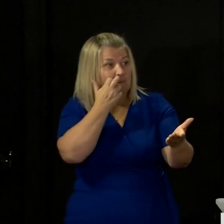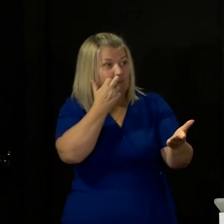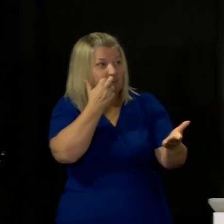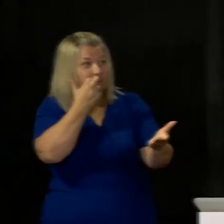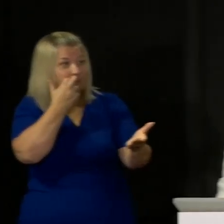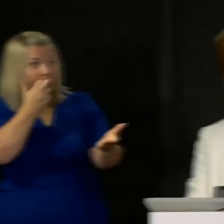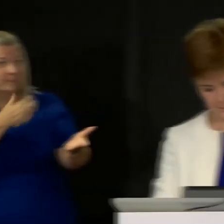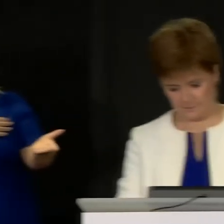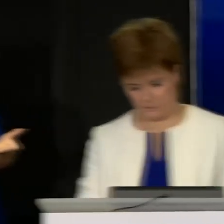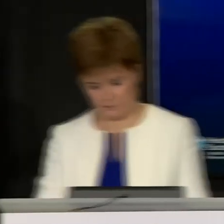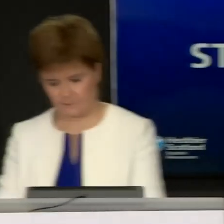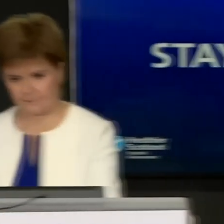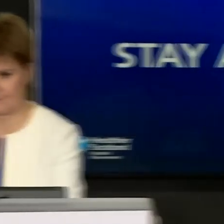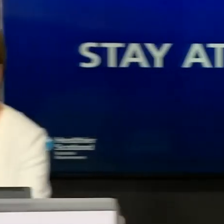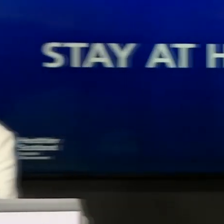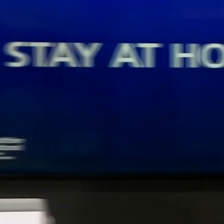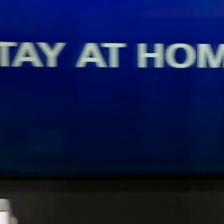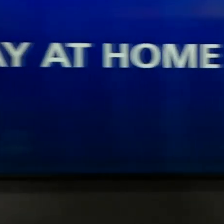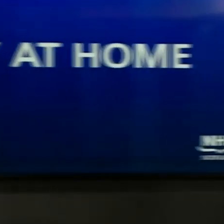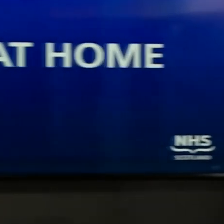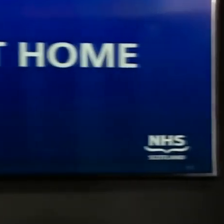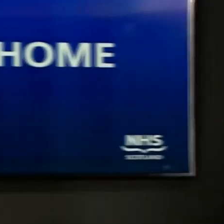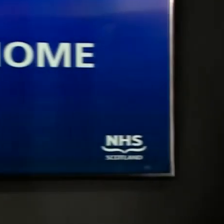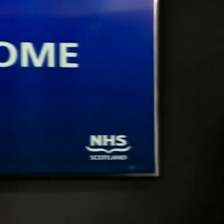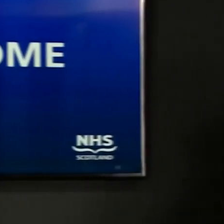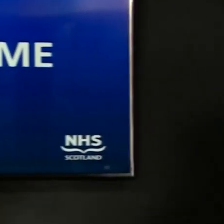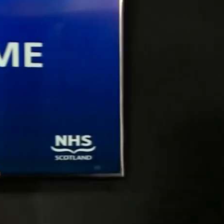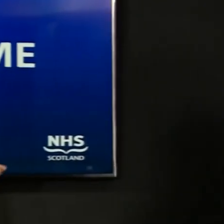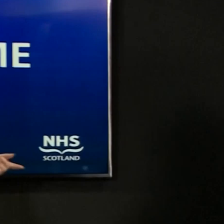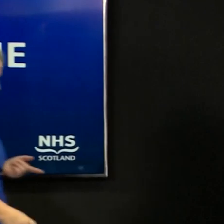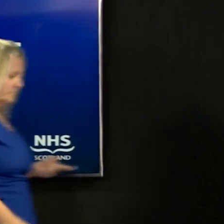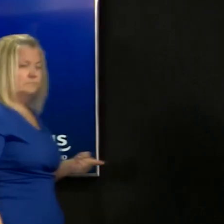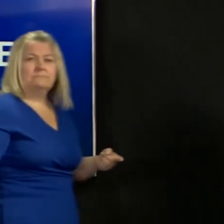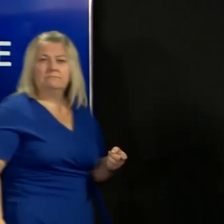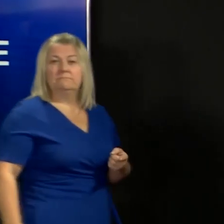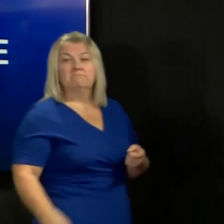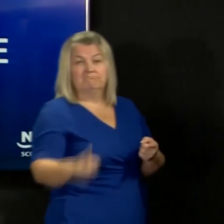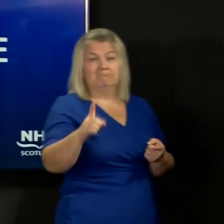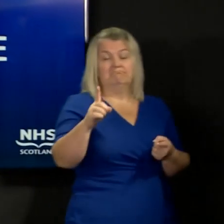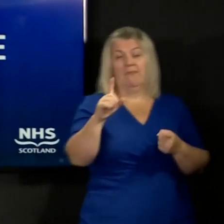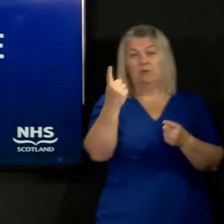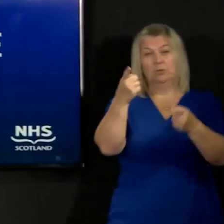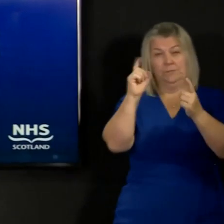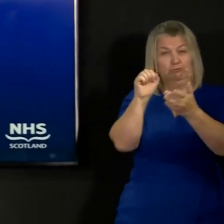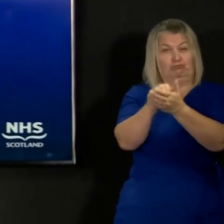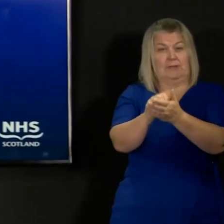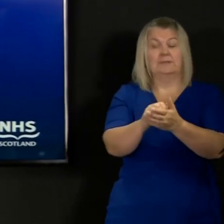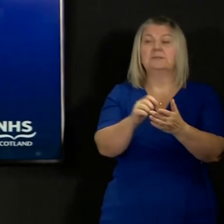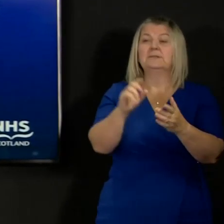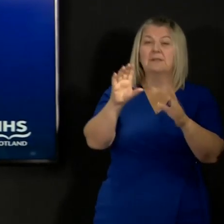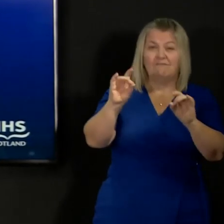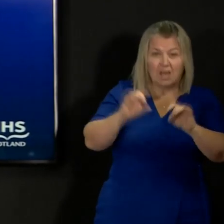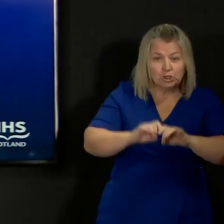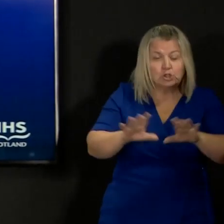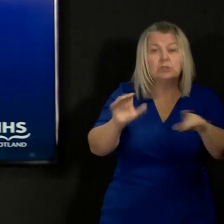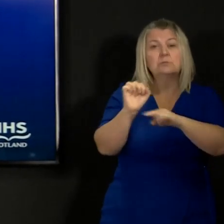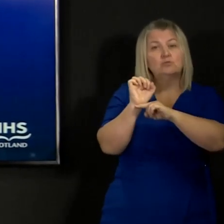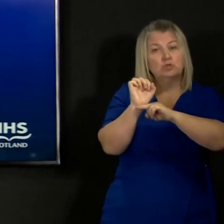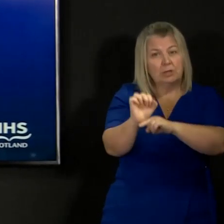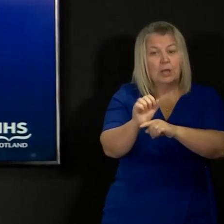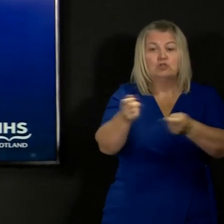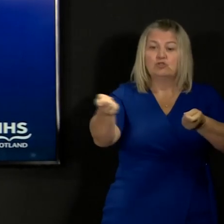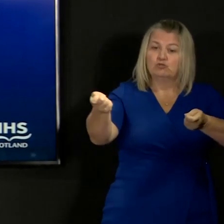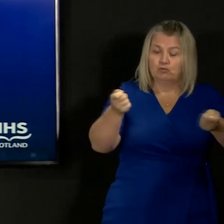As the First Minister said infection prevention and control measures in hospital are well understood and should be implemented